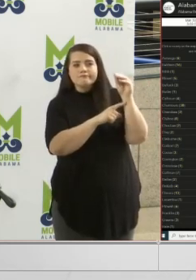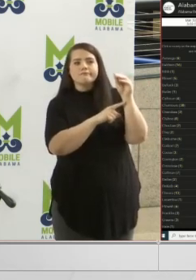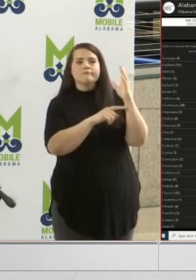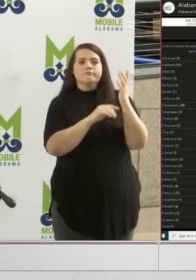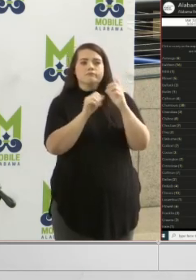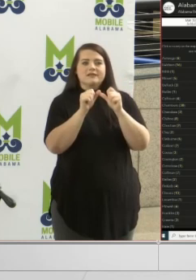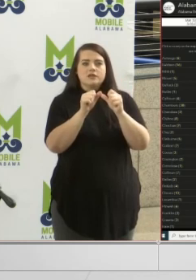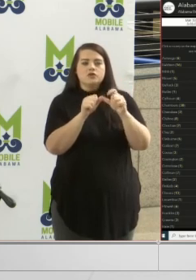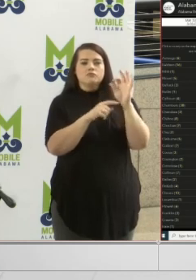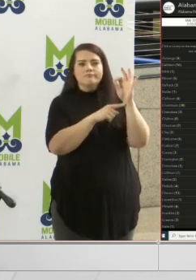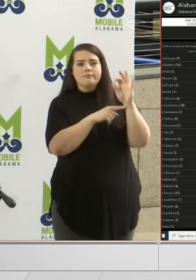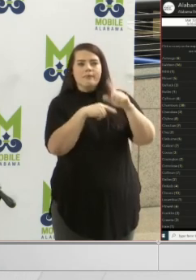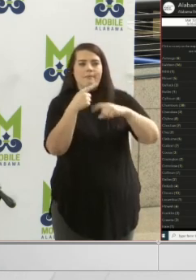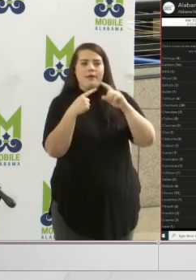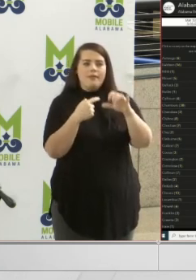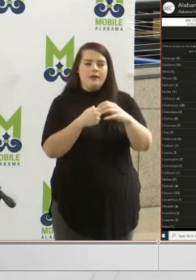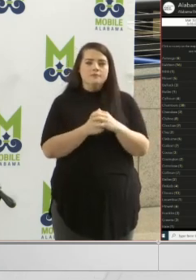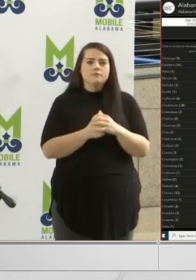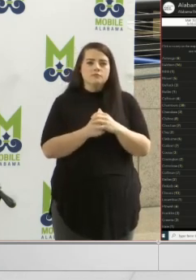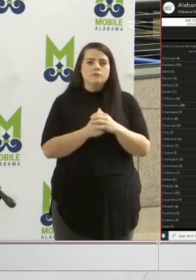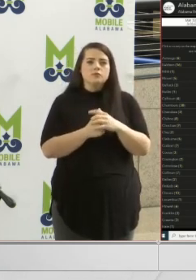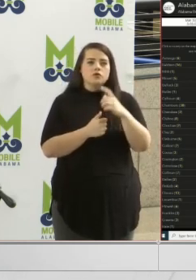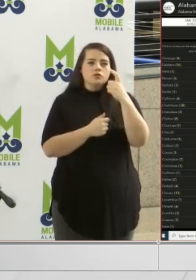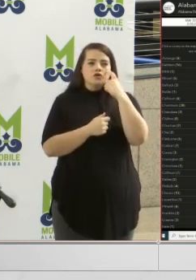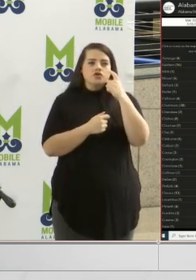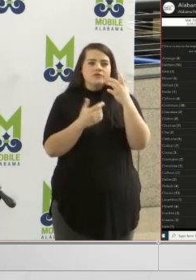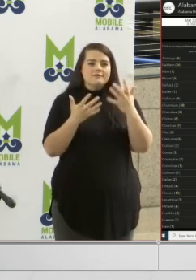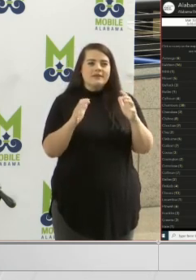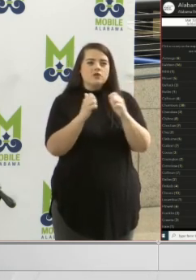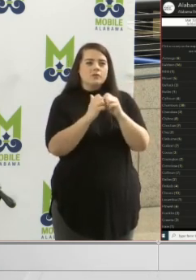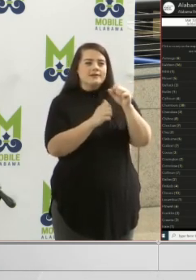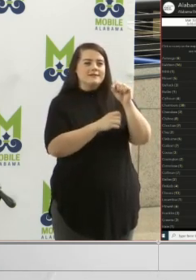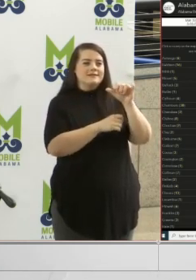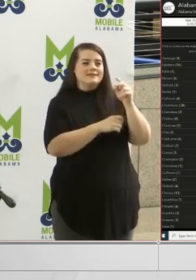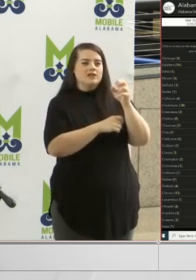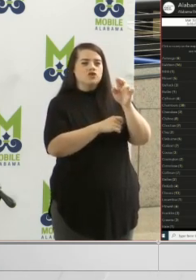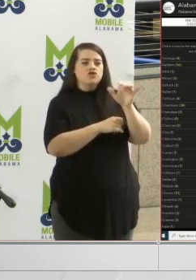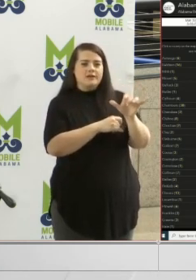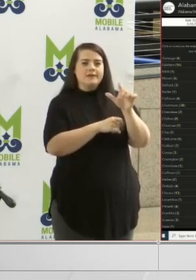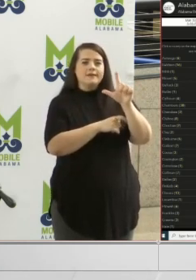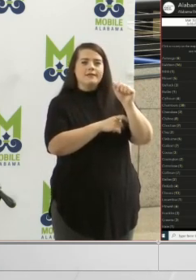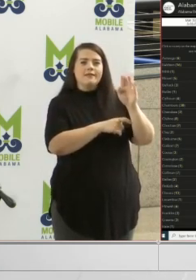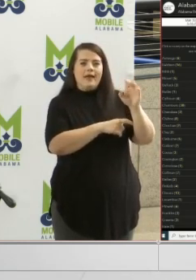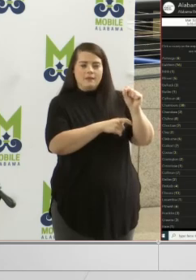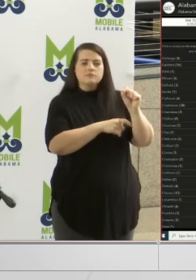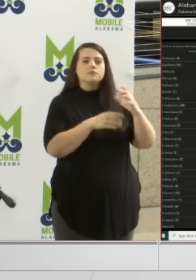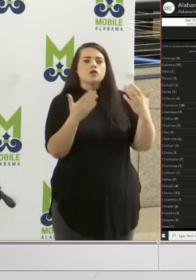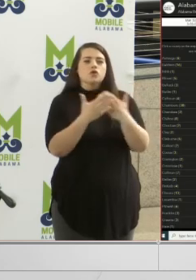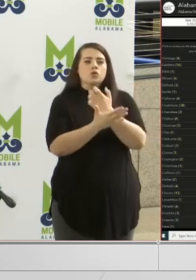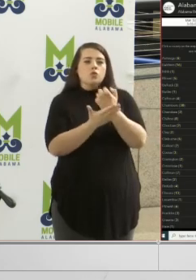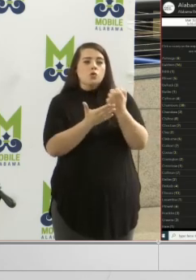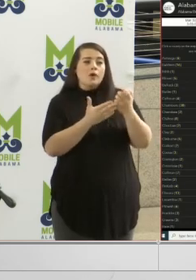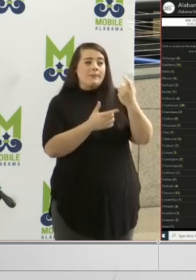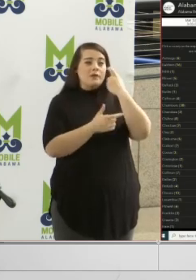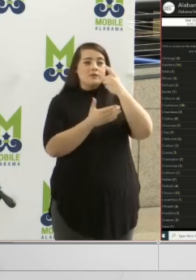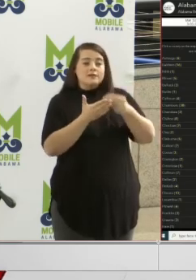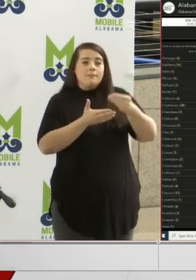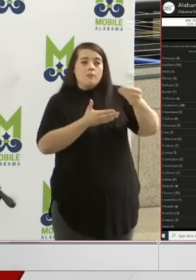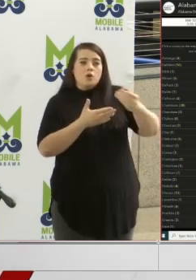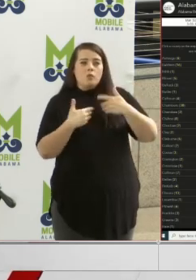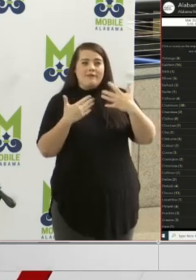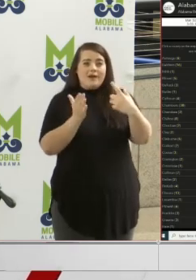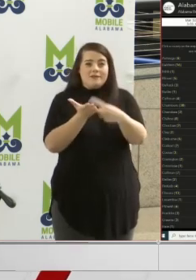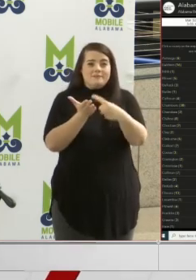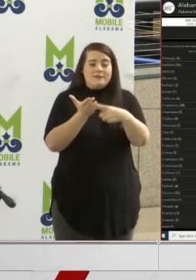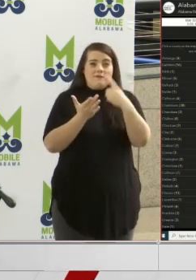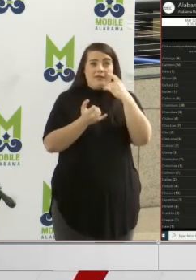Just got off the string of text with Synergy Labs. The new equipment that they had purchased that we've been talking about for